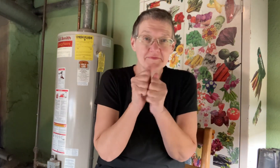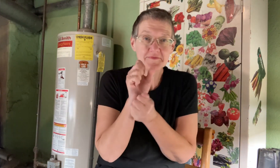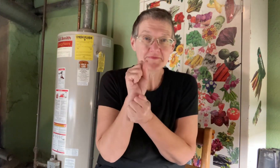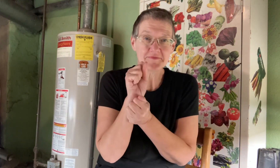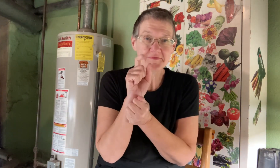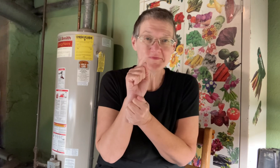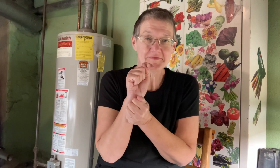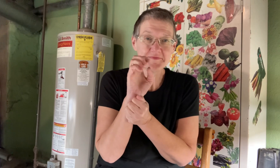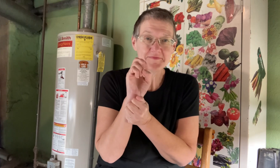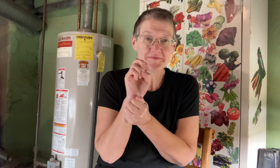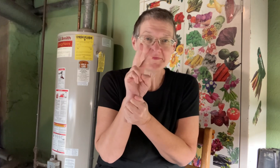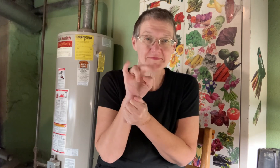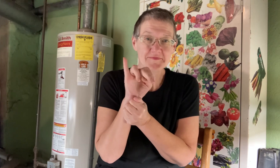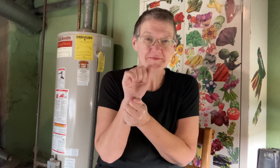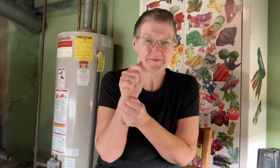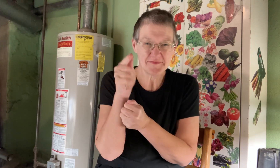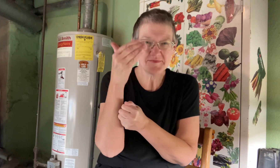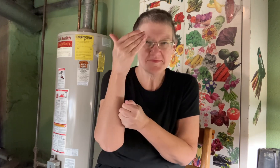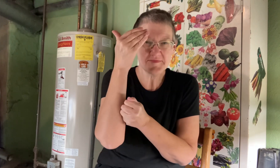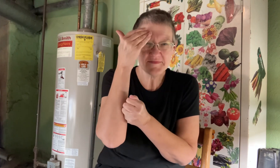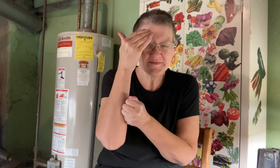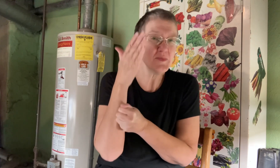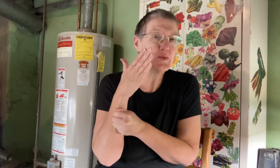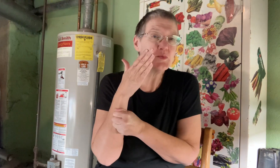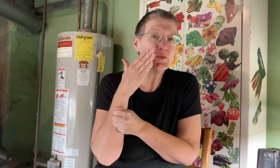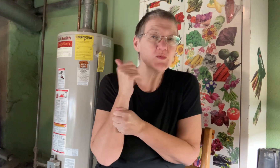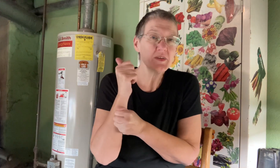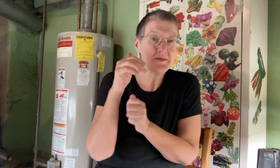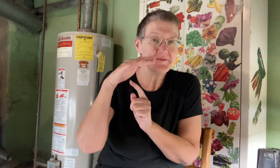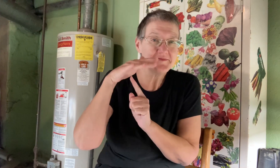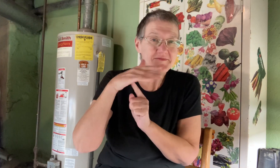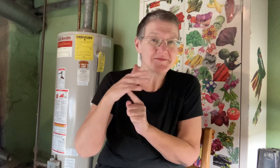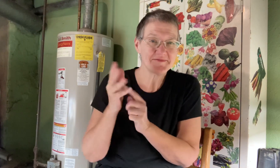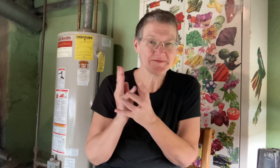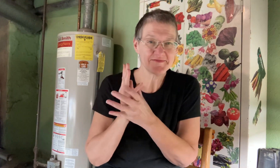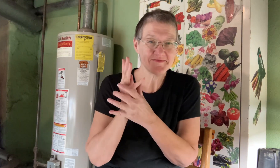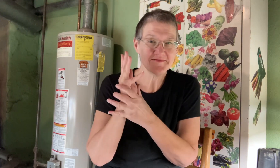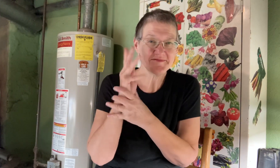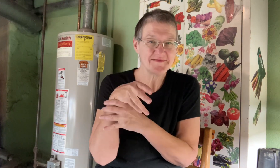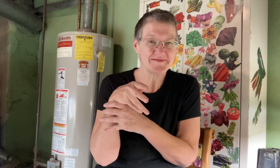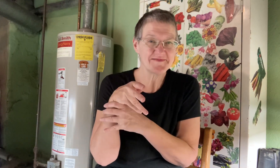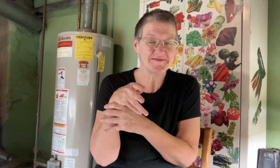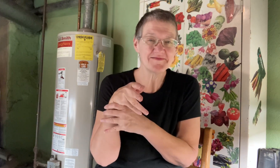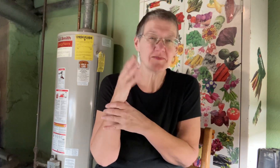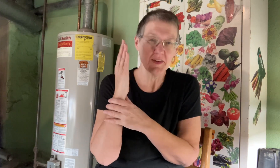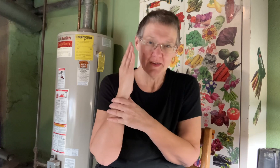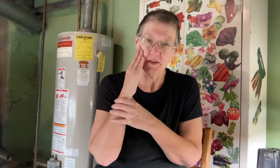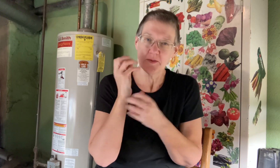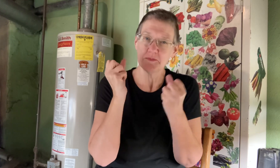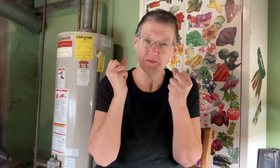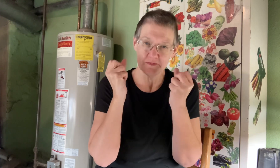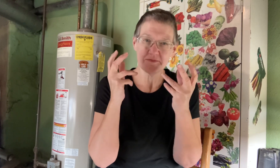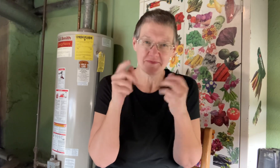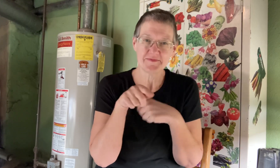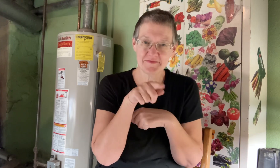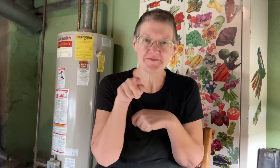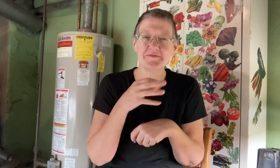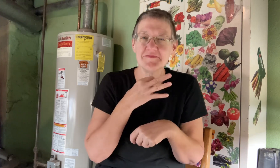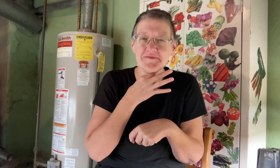to start with the stevia you know that sweet green leaf that grows on a plant a lot